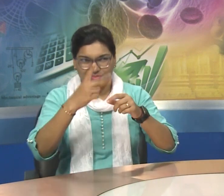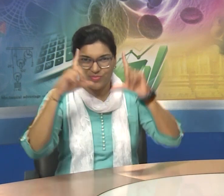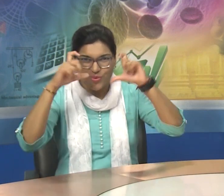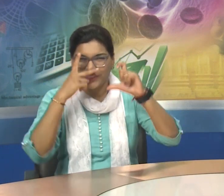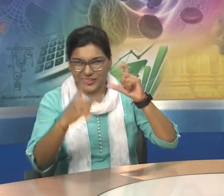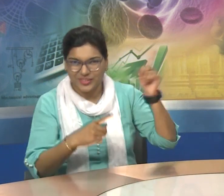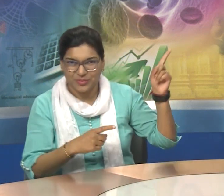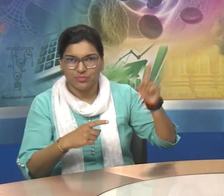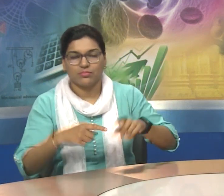Weaver.